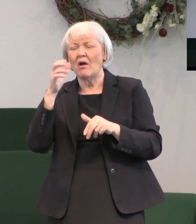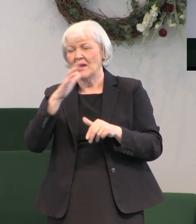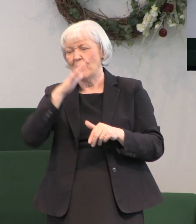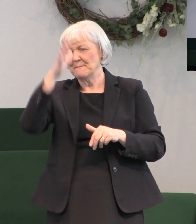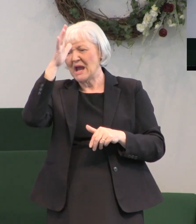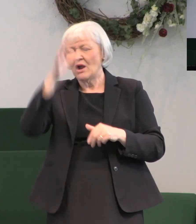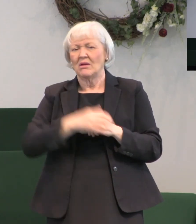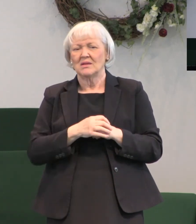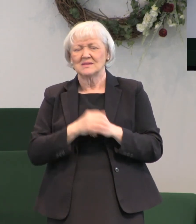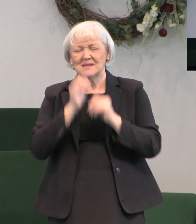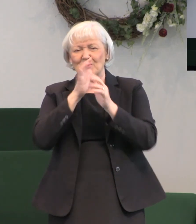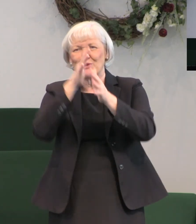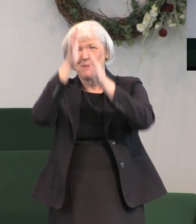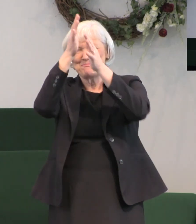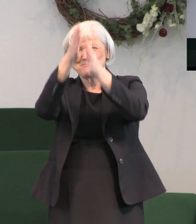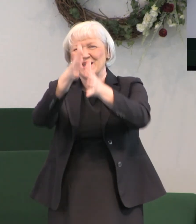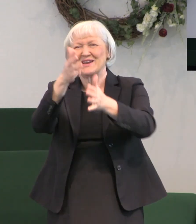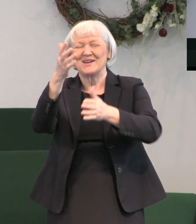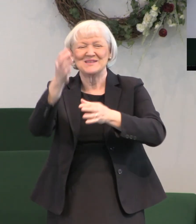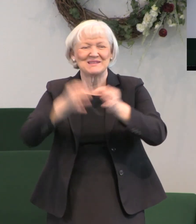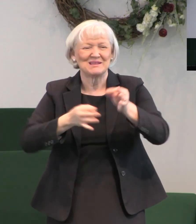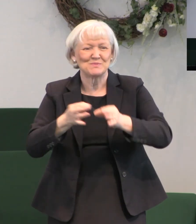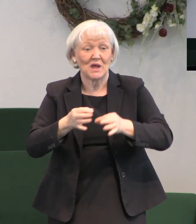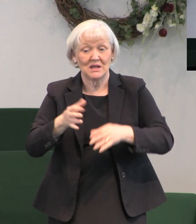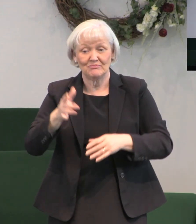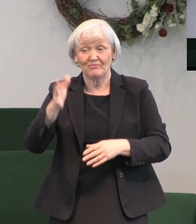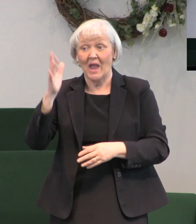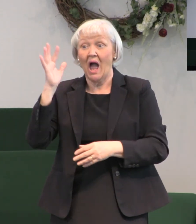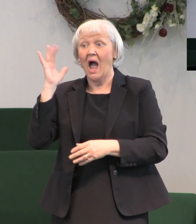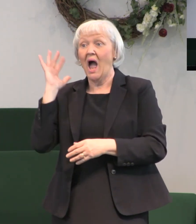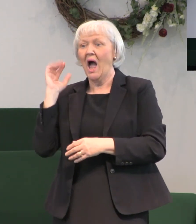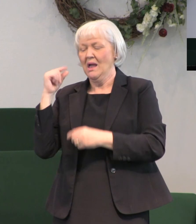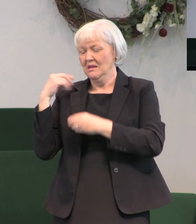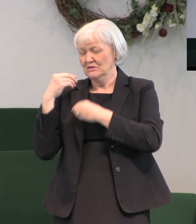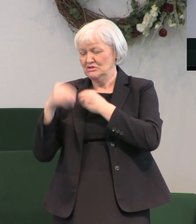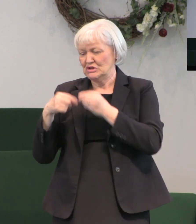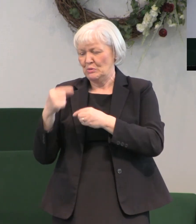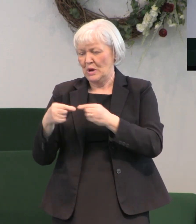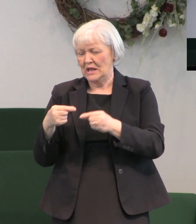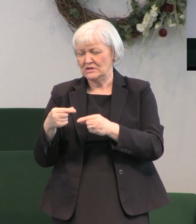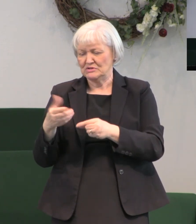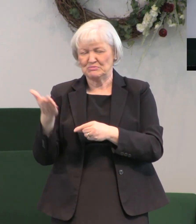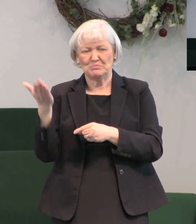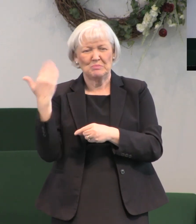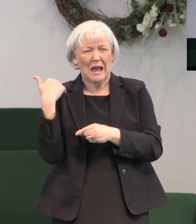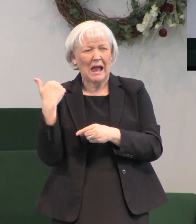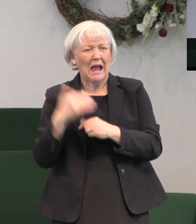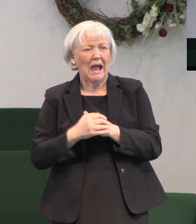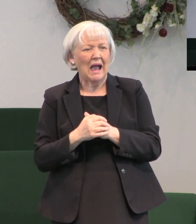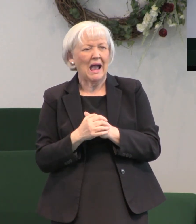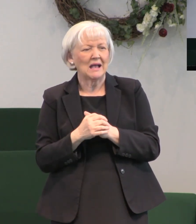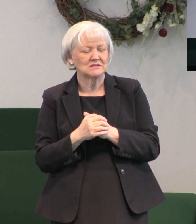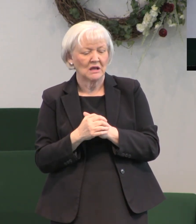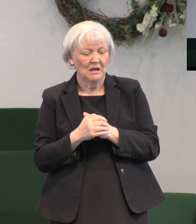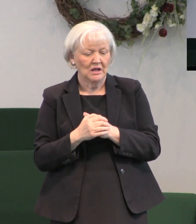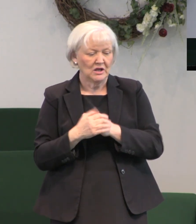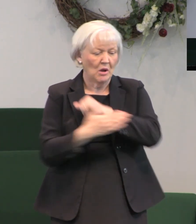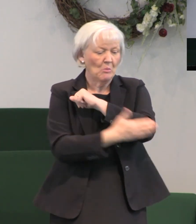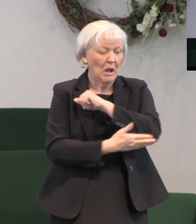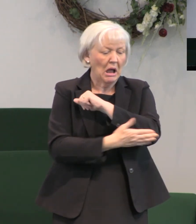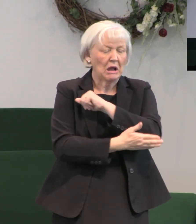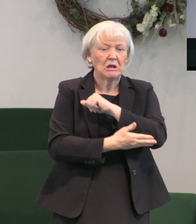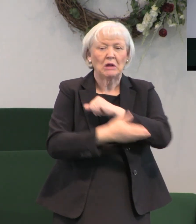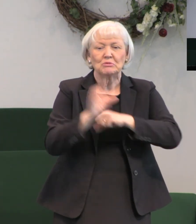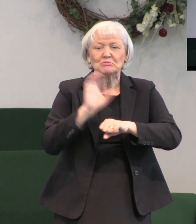grandparents talk about their day a generation or two ago when little country churches would have